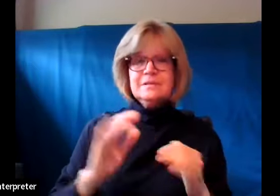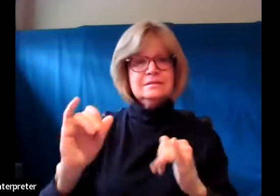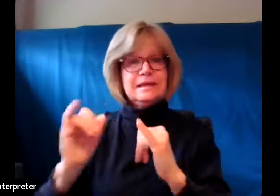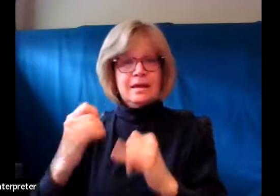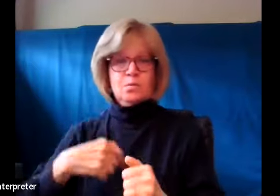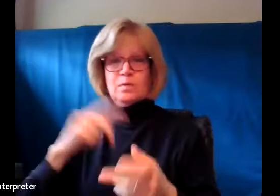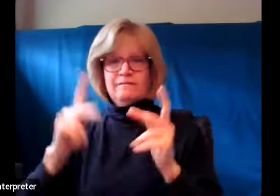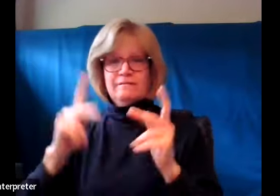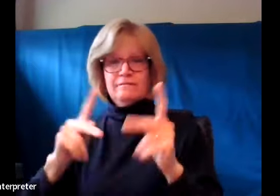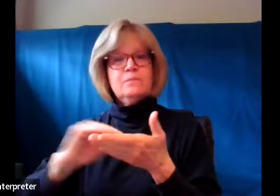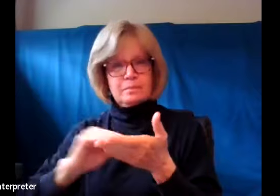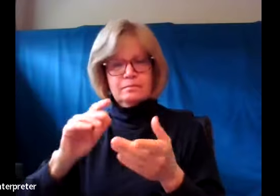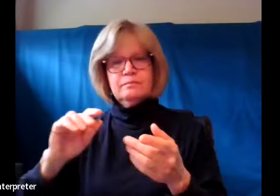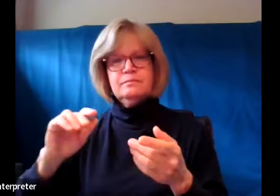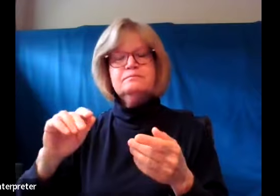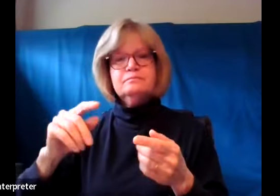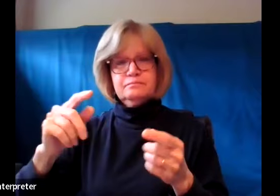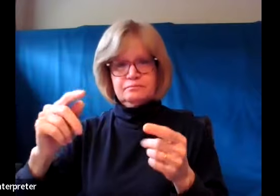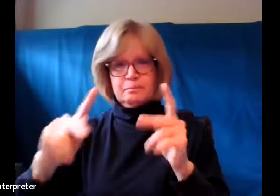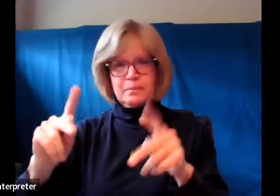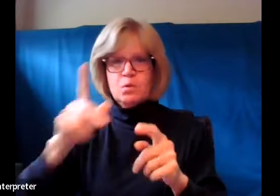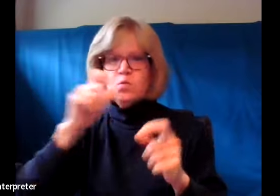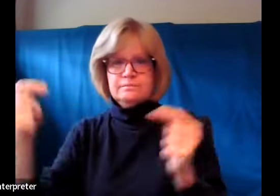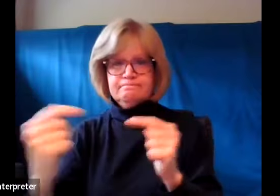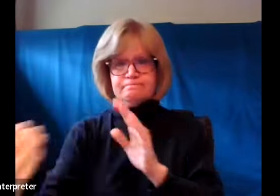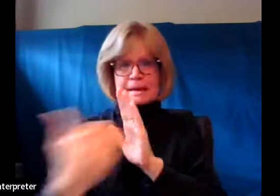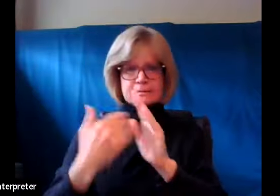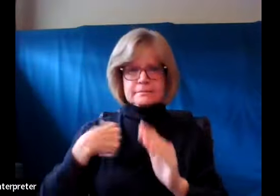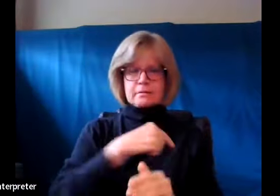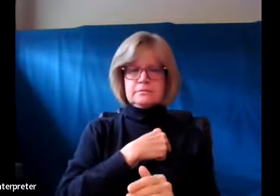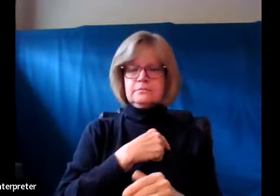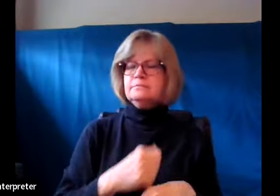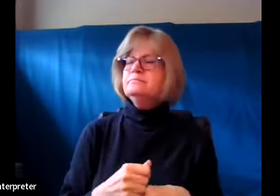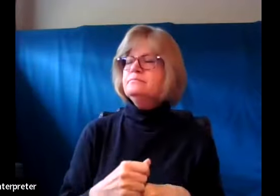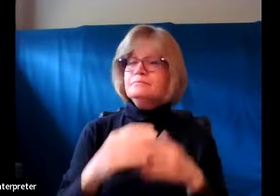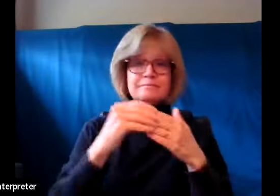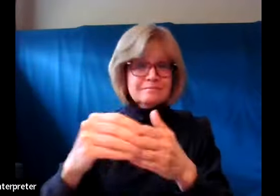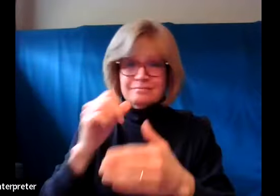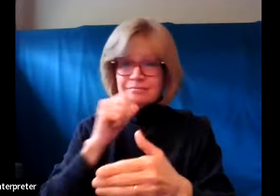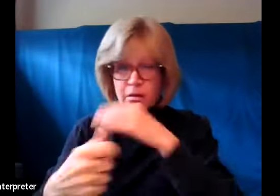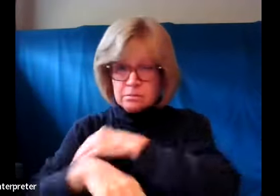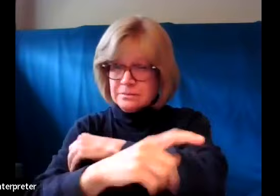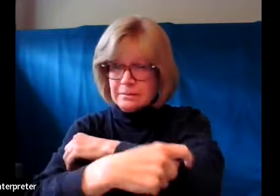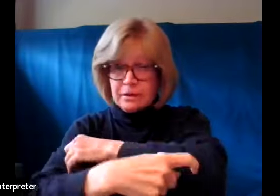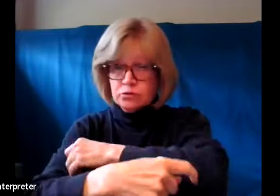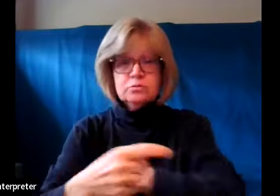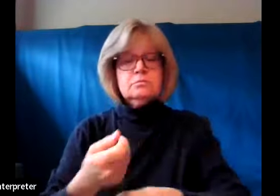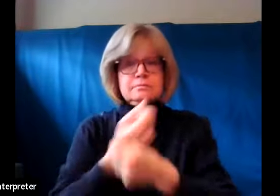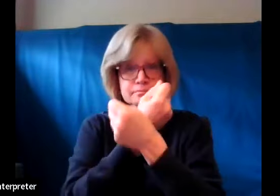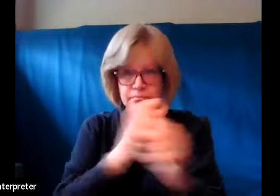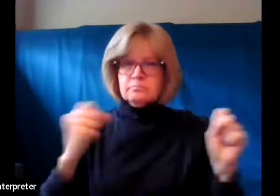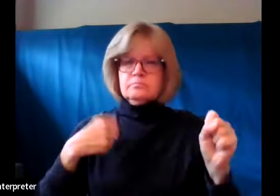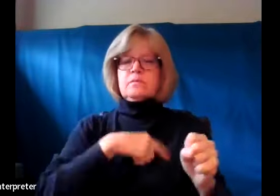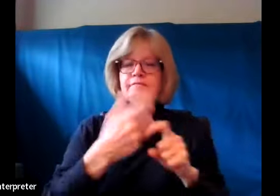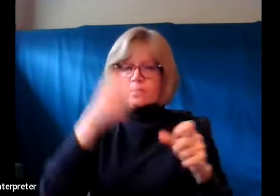as we forgive those who trespass against us and lead us not into temptation but deliver us from evil